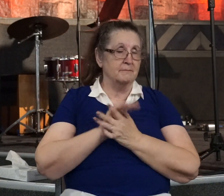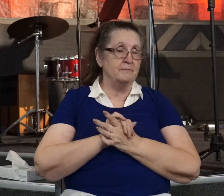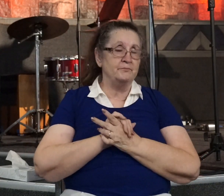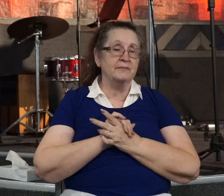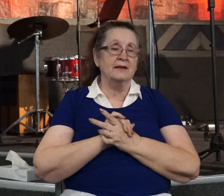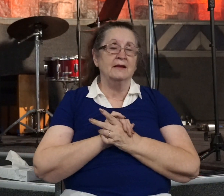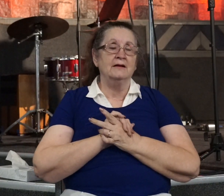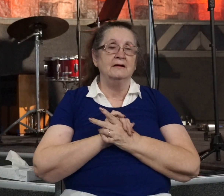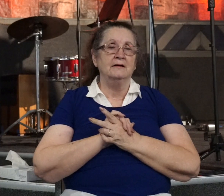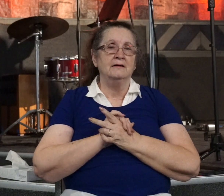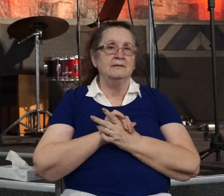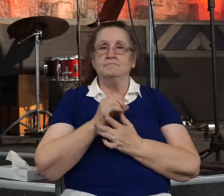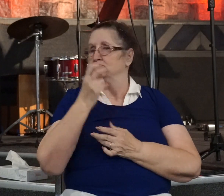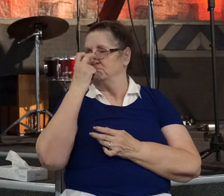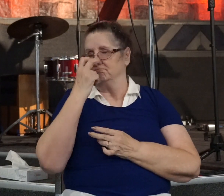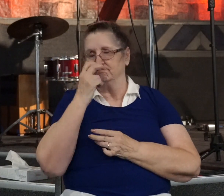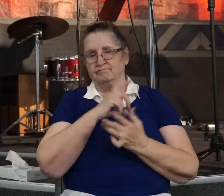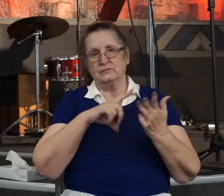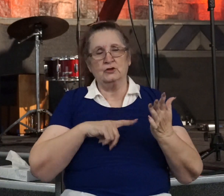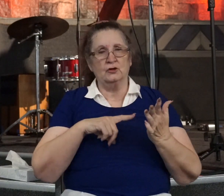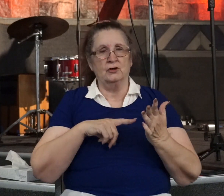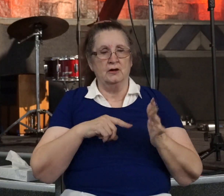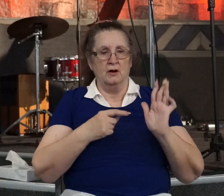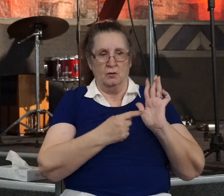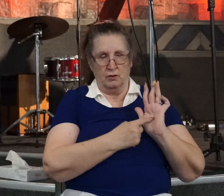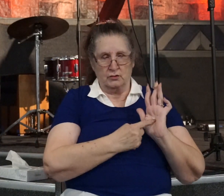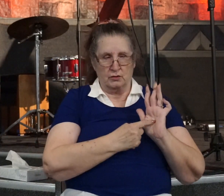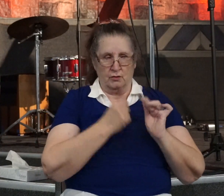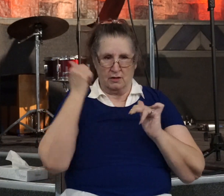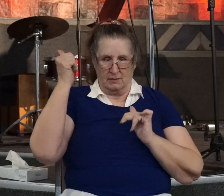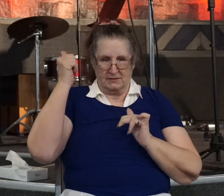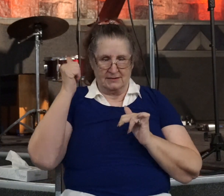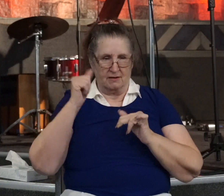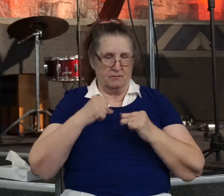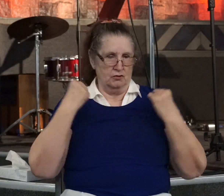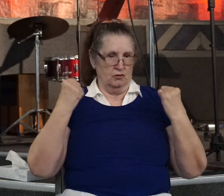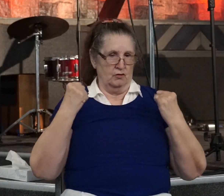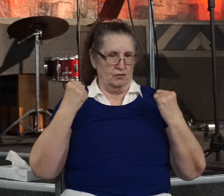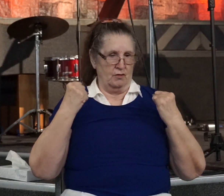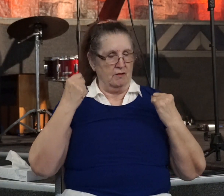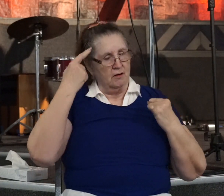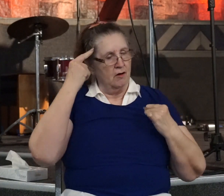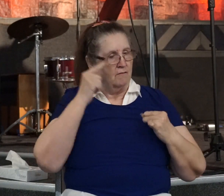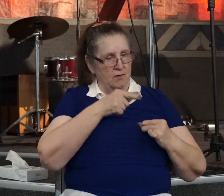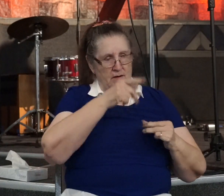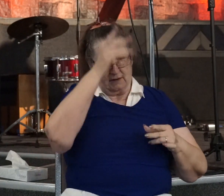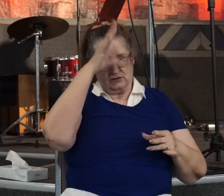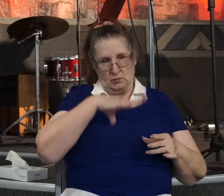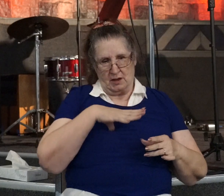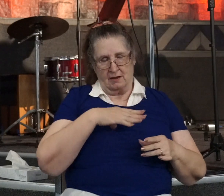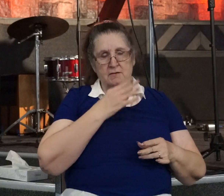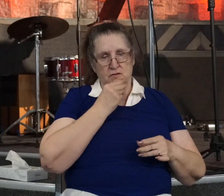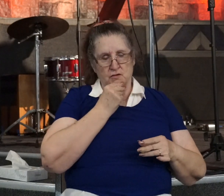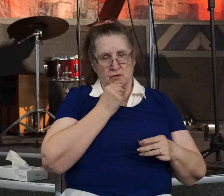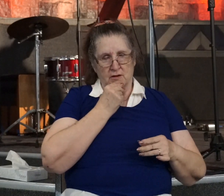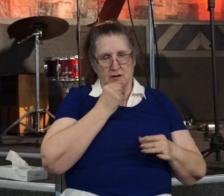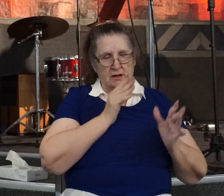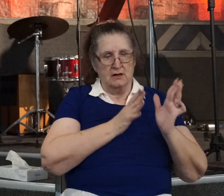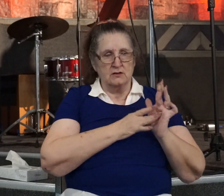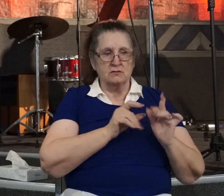No doubt the Lord would show himself strong on behalf of Ananias, because Jesus was going to ask Ananias to do